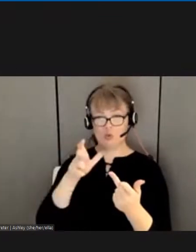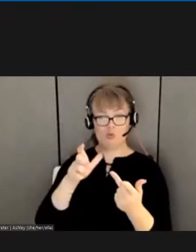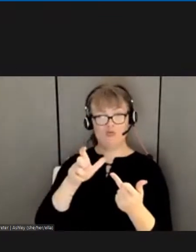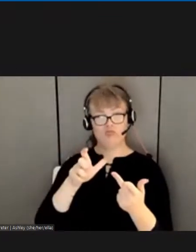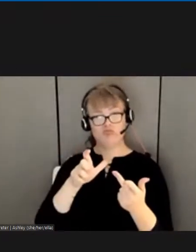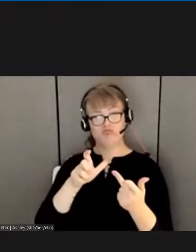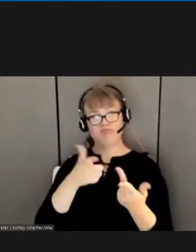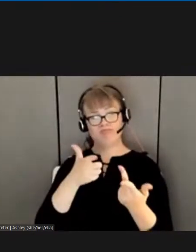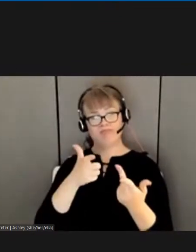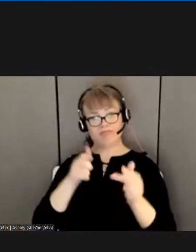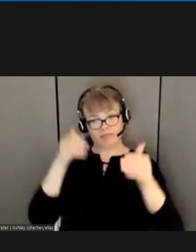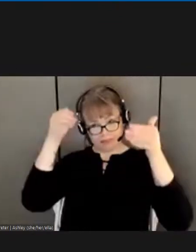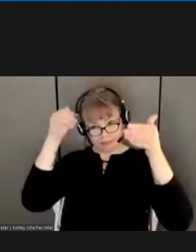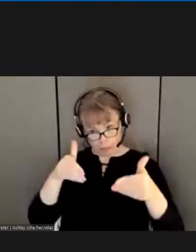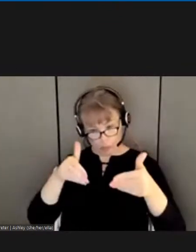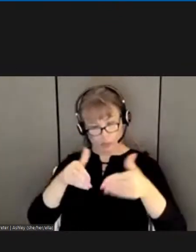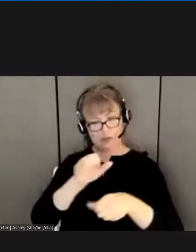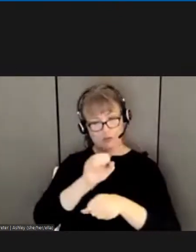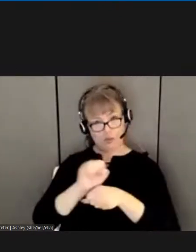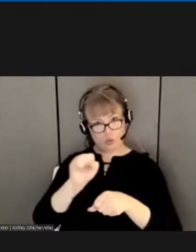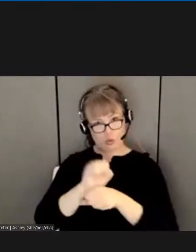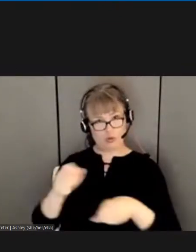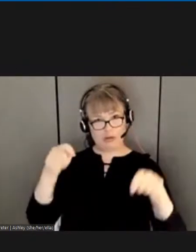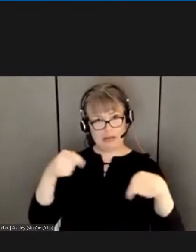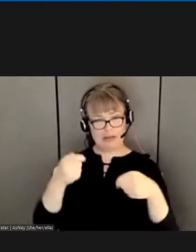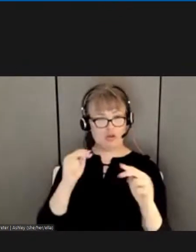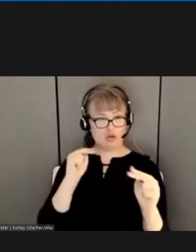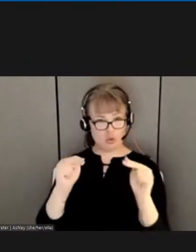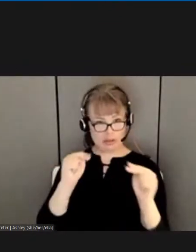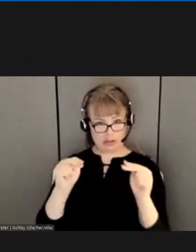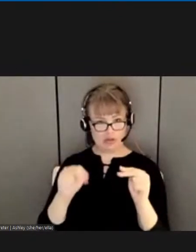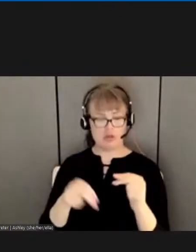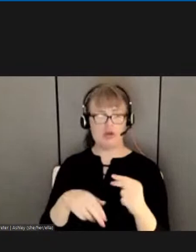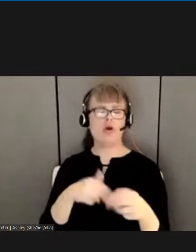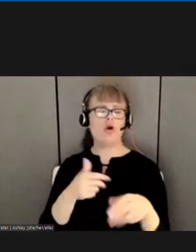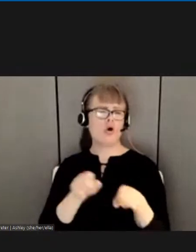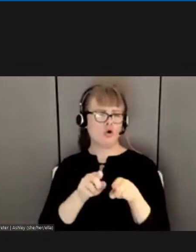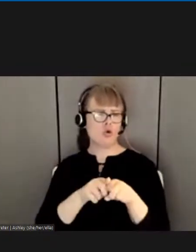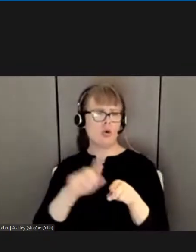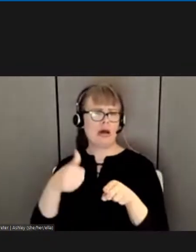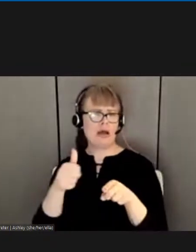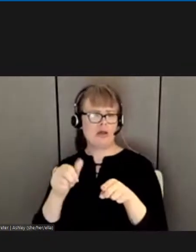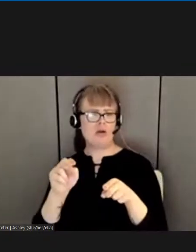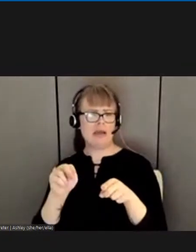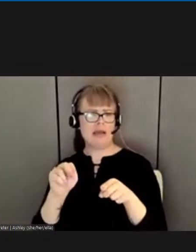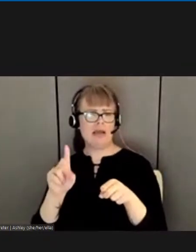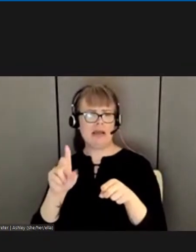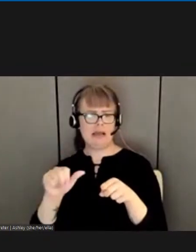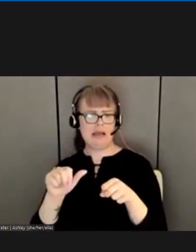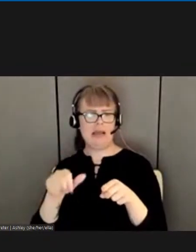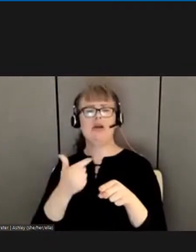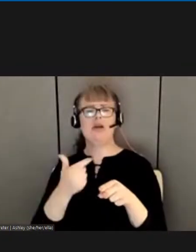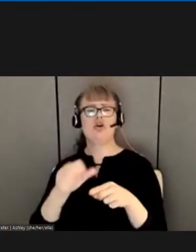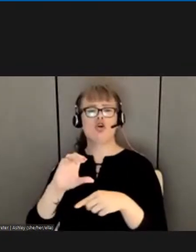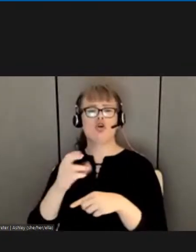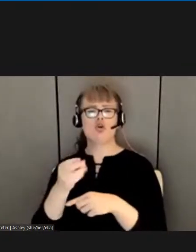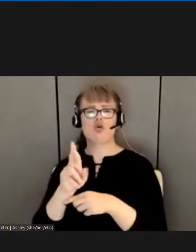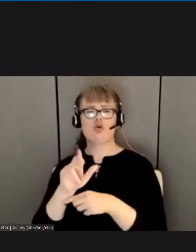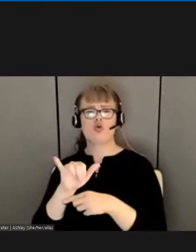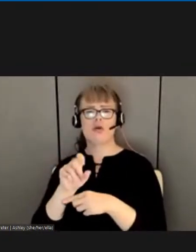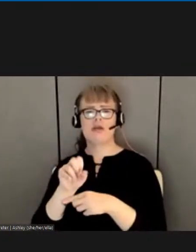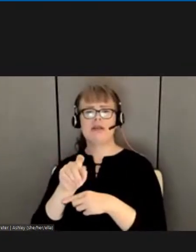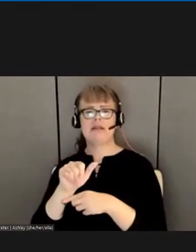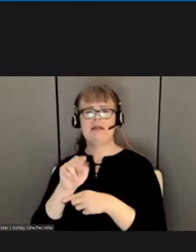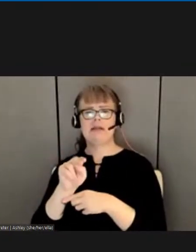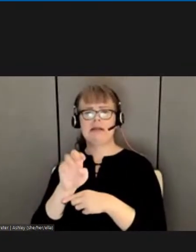want to recognize a former nba who's been very helpful with me is christine pruitt and i